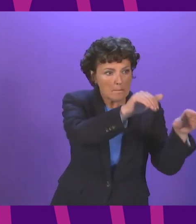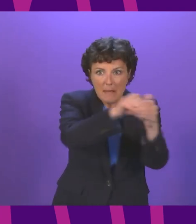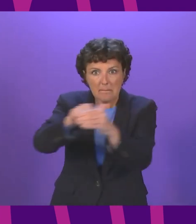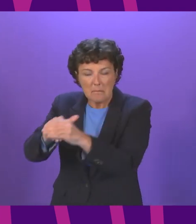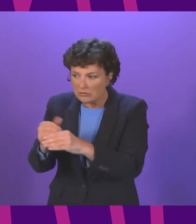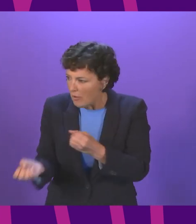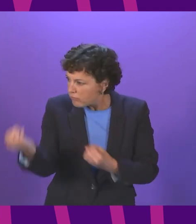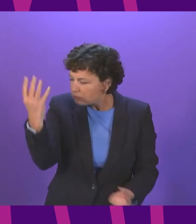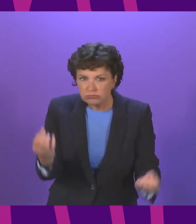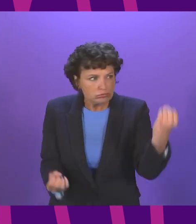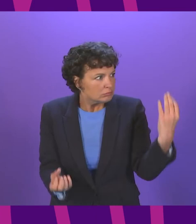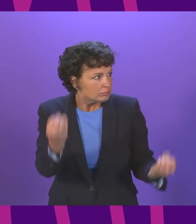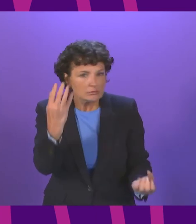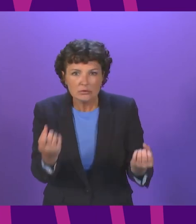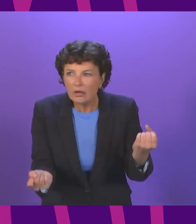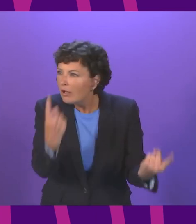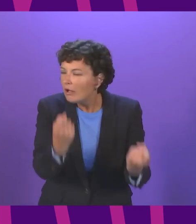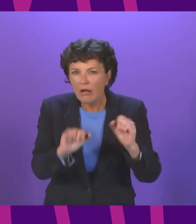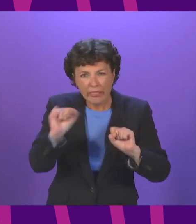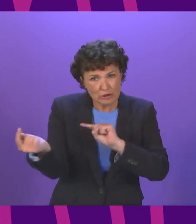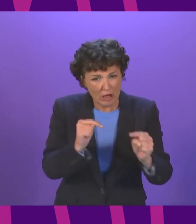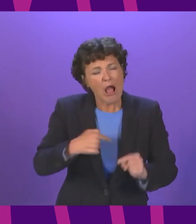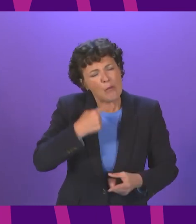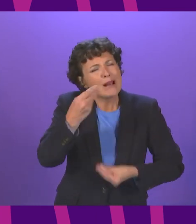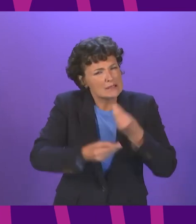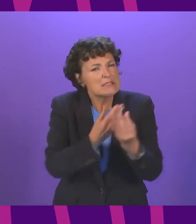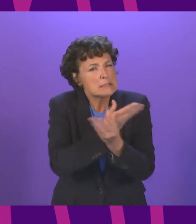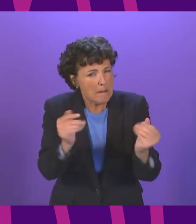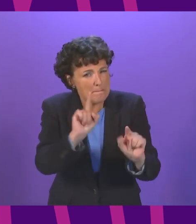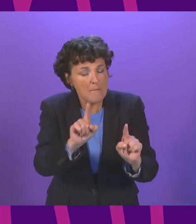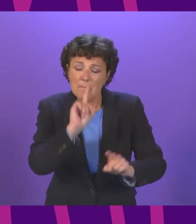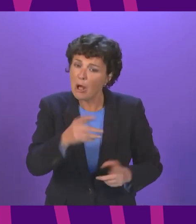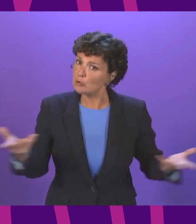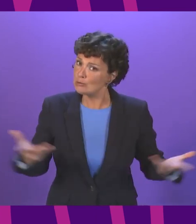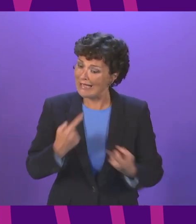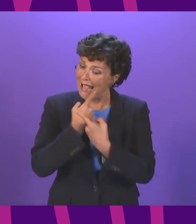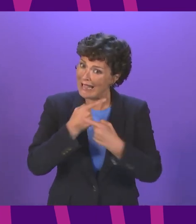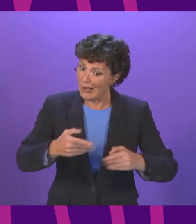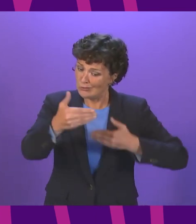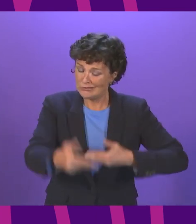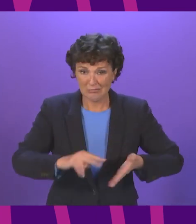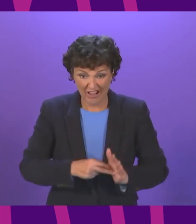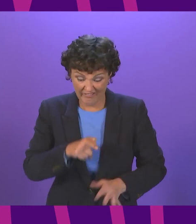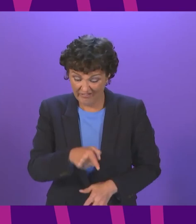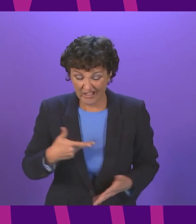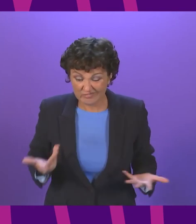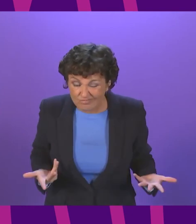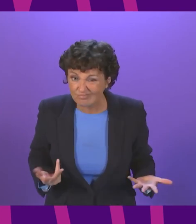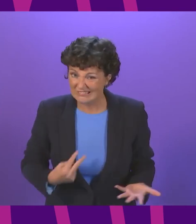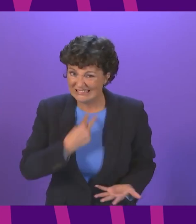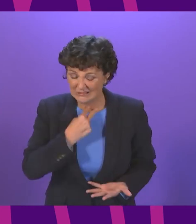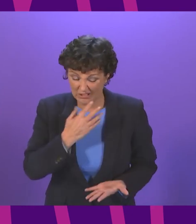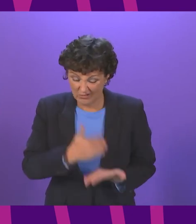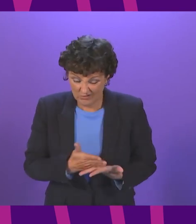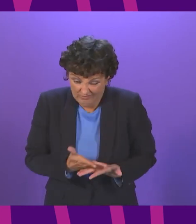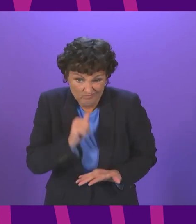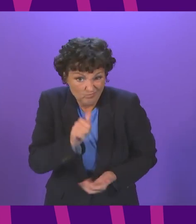severe challenges that we face and I'm going to go into some of those but the programme announced today is as unfortunate as it is disappointing